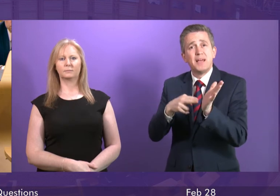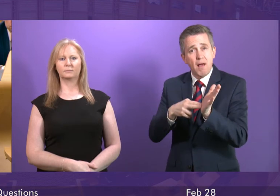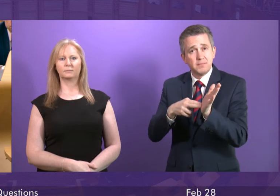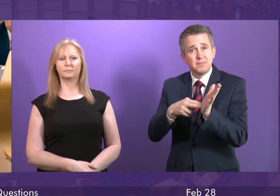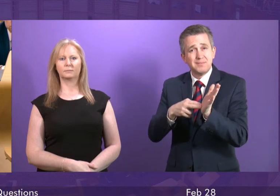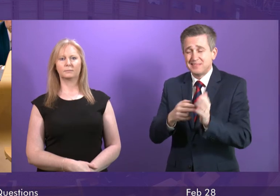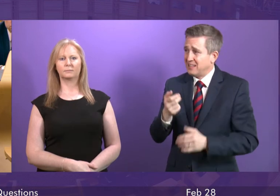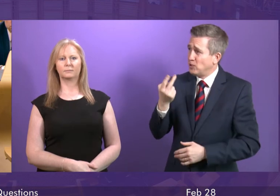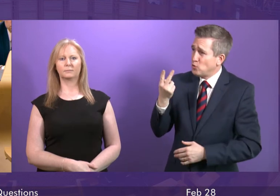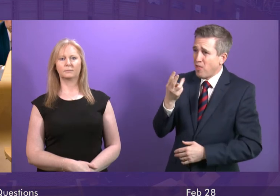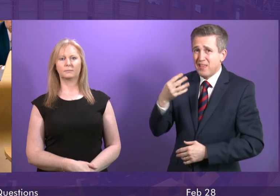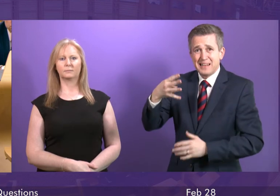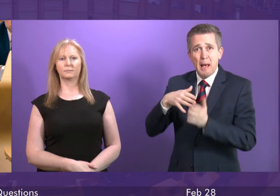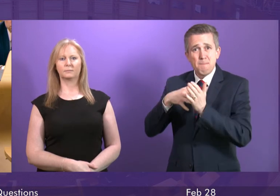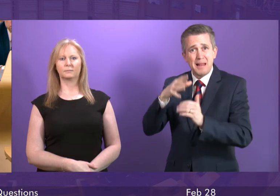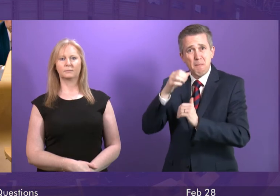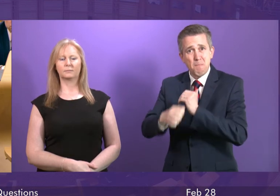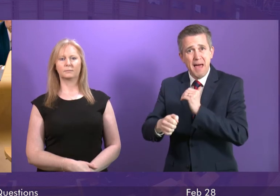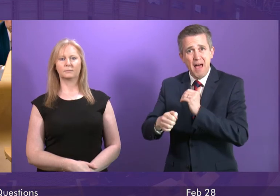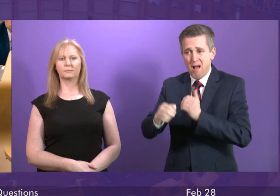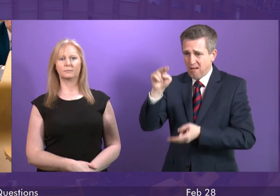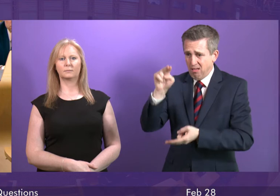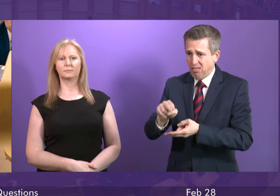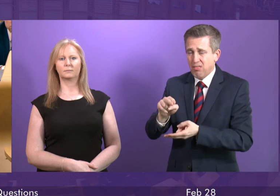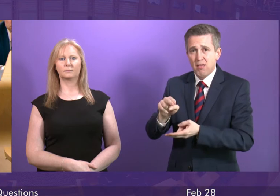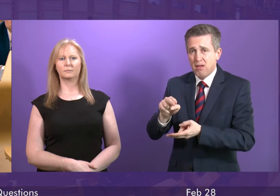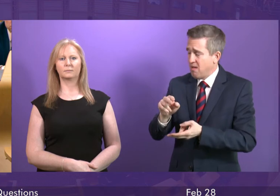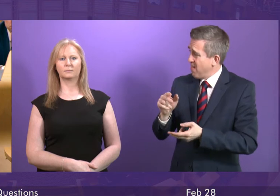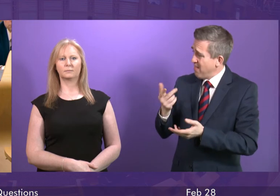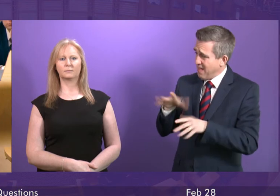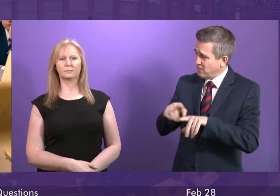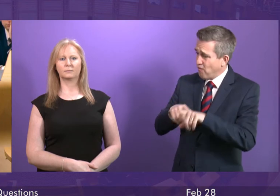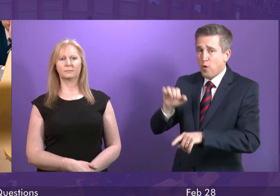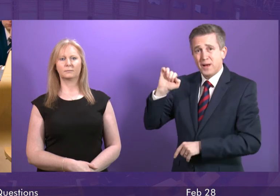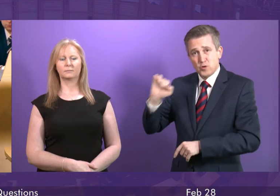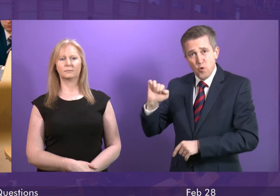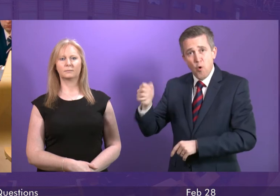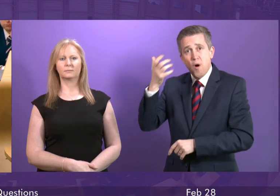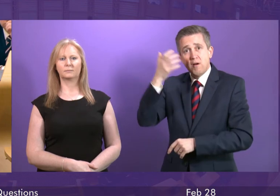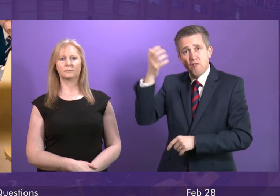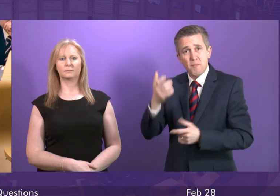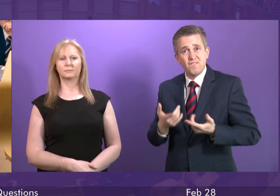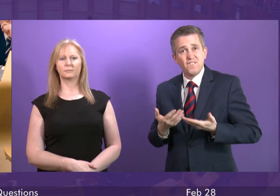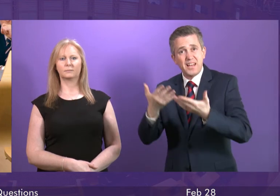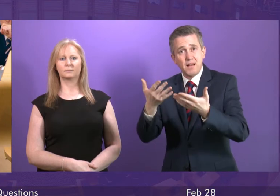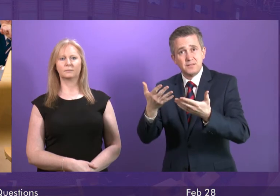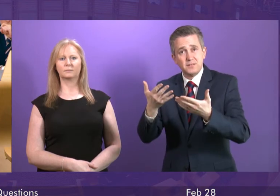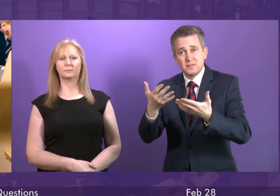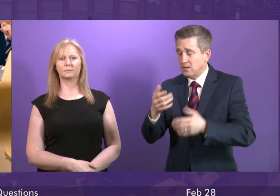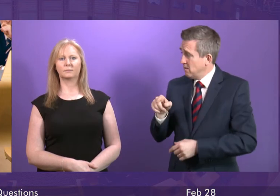million over the past decade based on your own official figures? And does the First Minister agree with me that the people